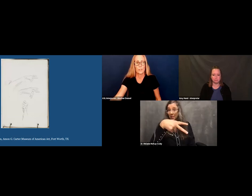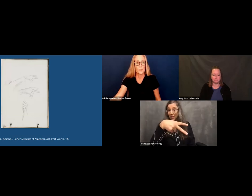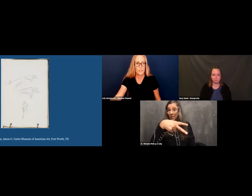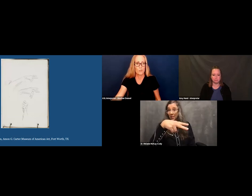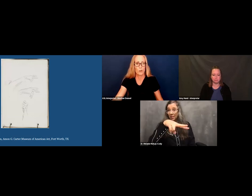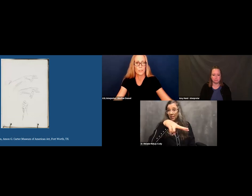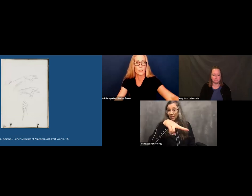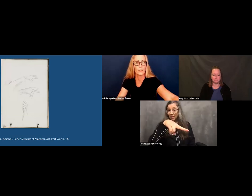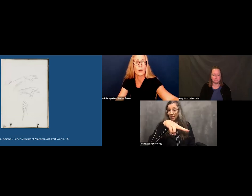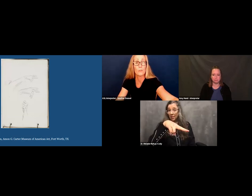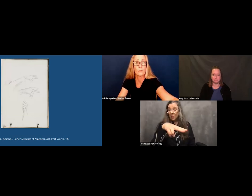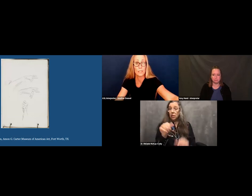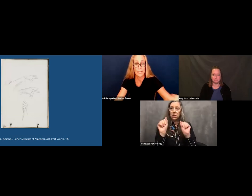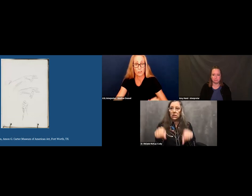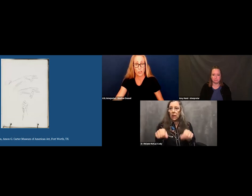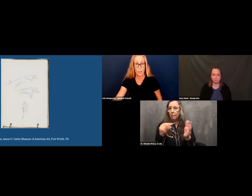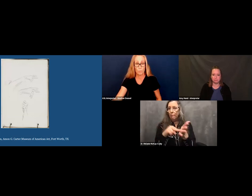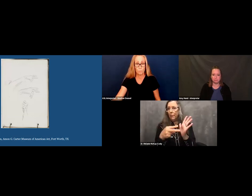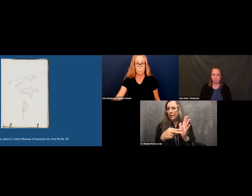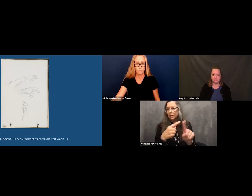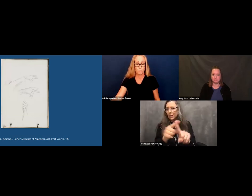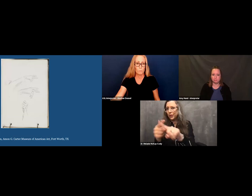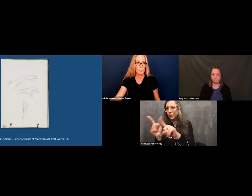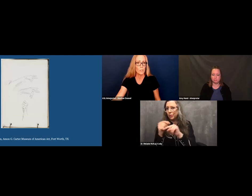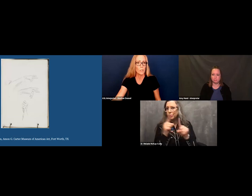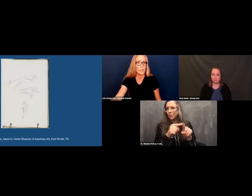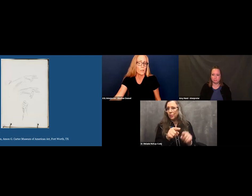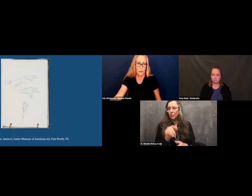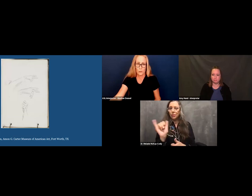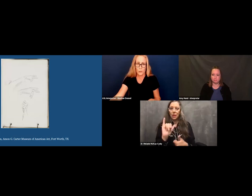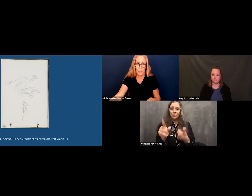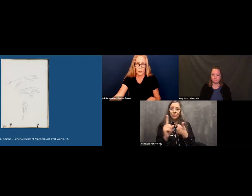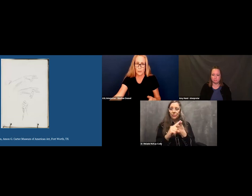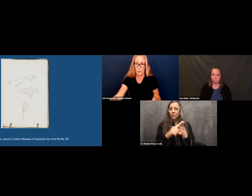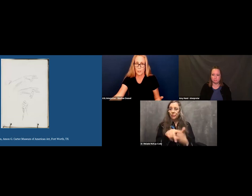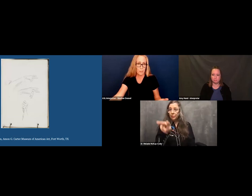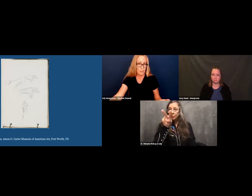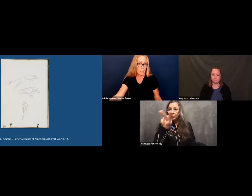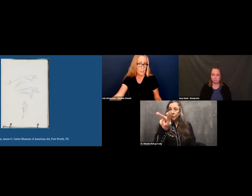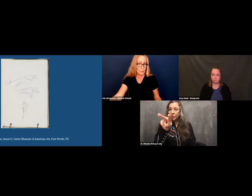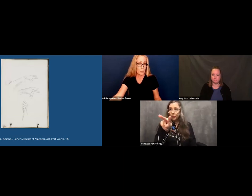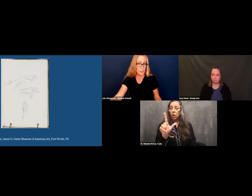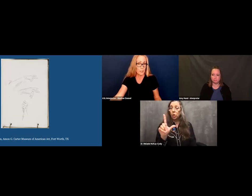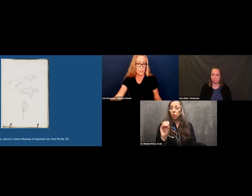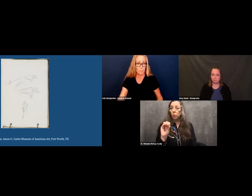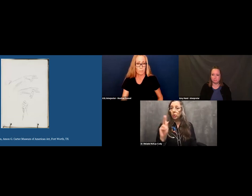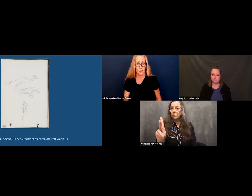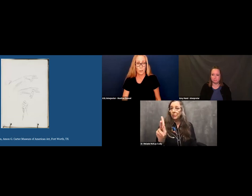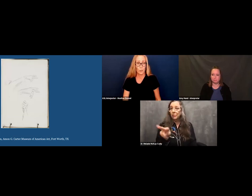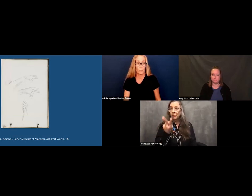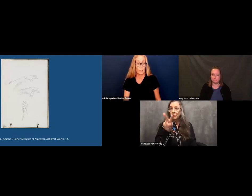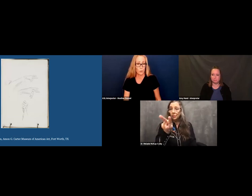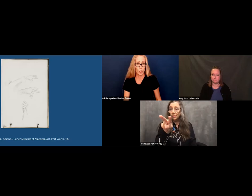You can see this drawing here of the V handshape. Now understand that this could mean many different things.